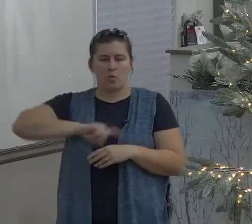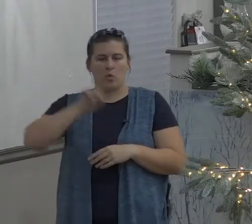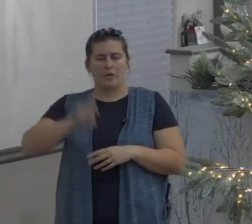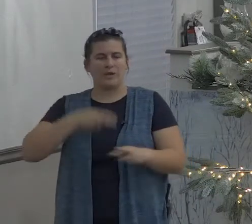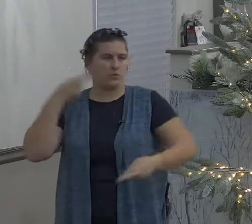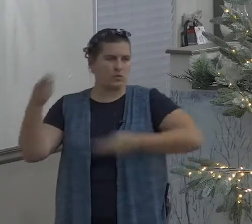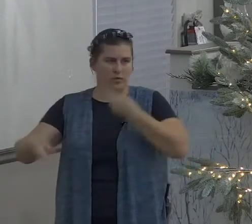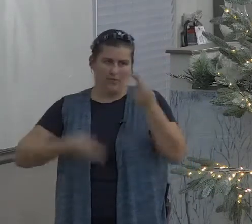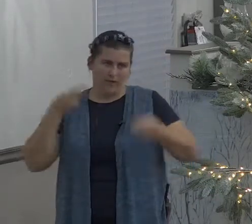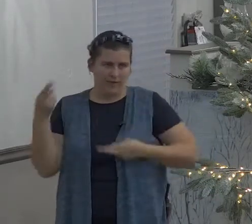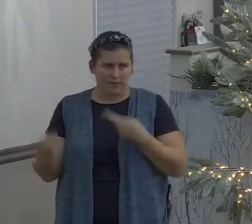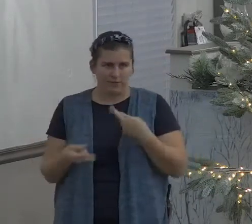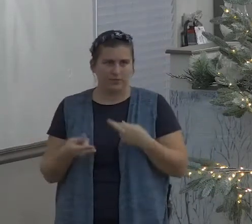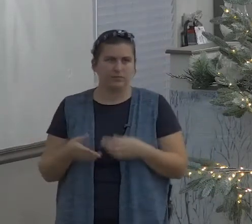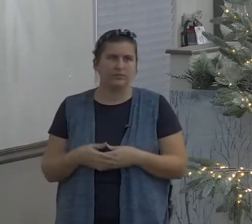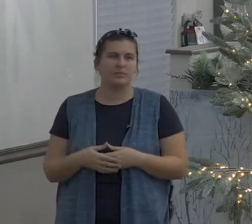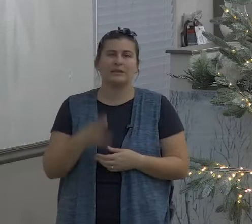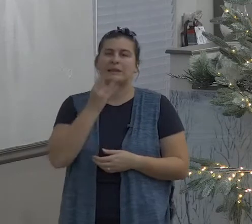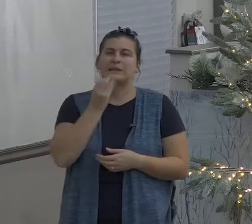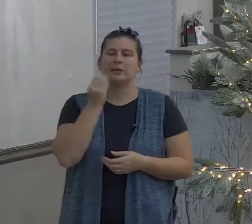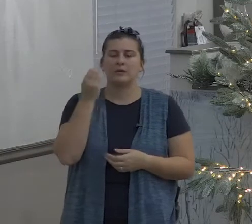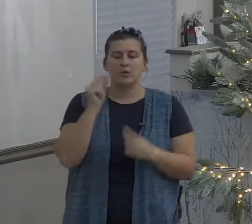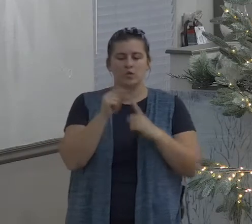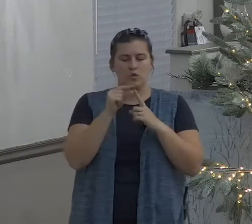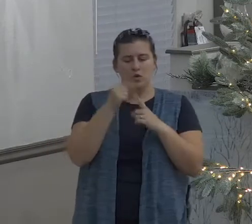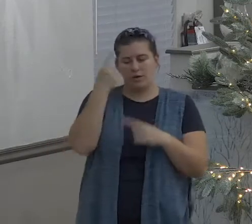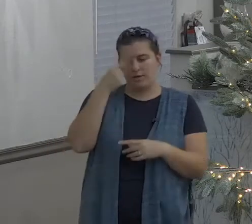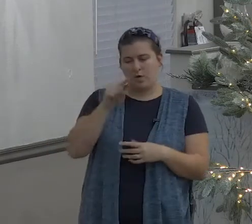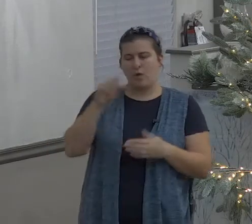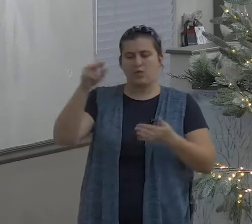I want to submit Lord and then we go back to the same stuff